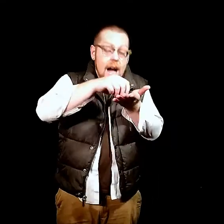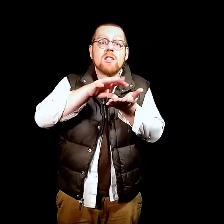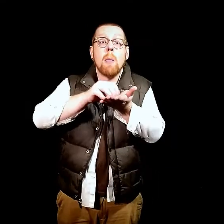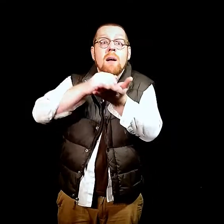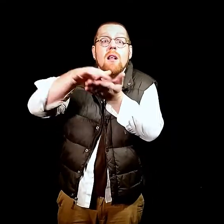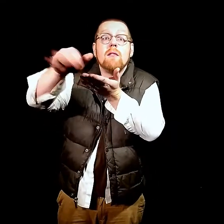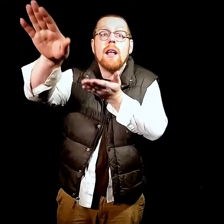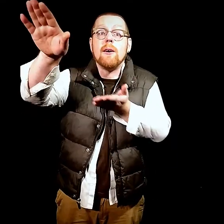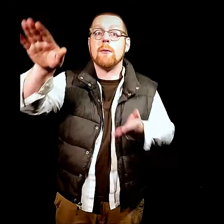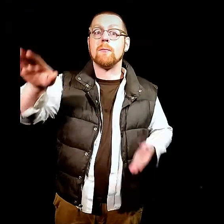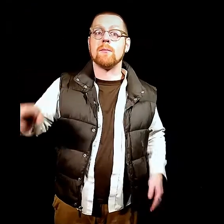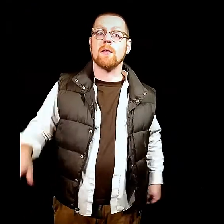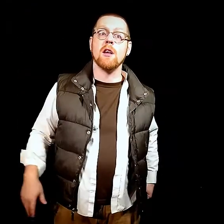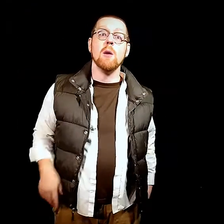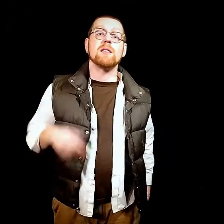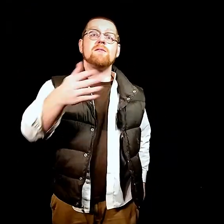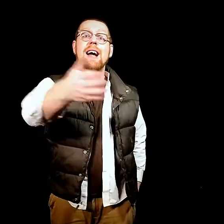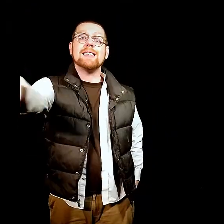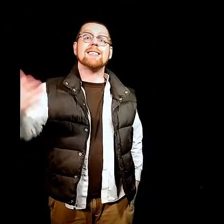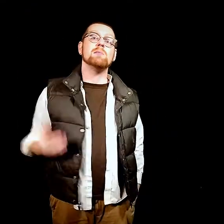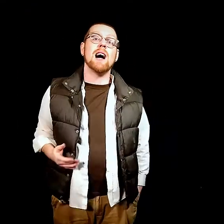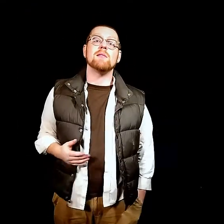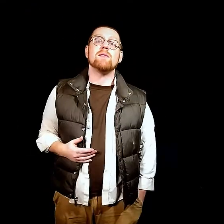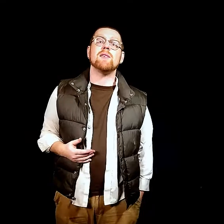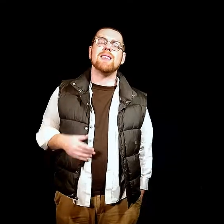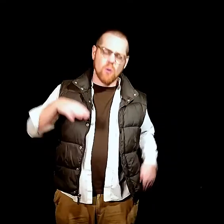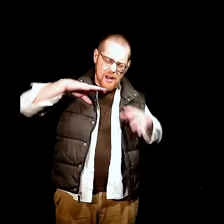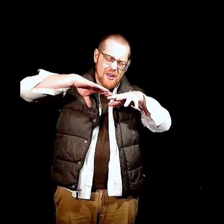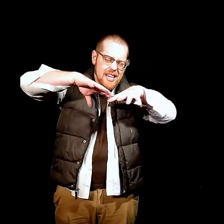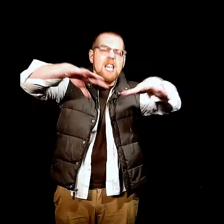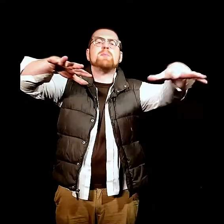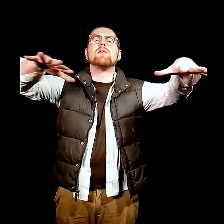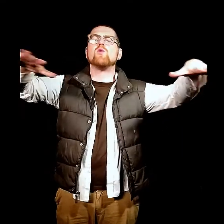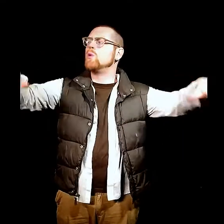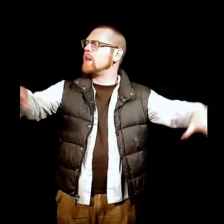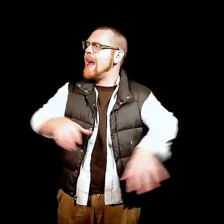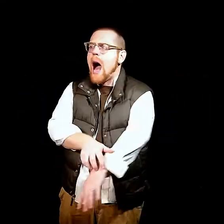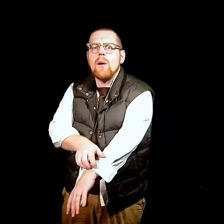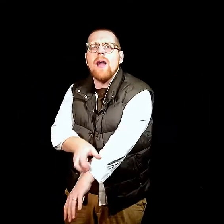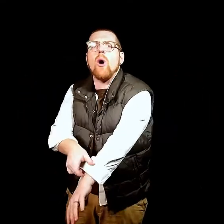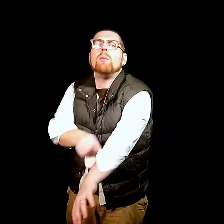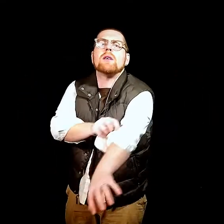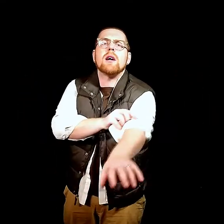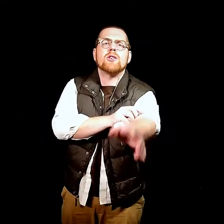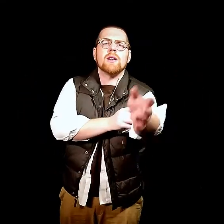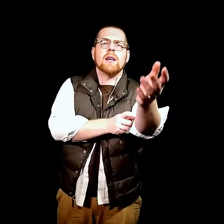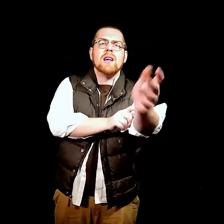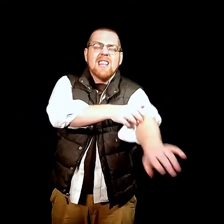some love letter. But the fact is, sometimes I feel like we are in heaps of ruin out in that open country. Like